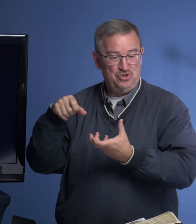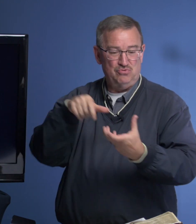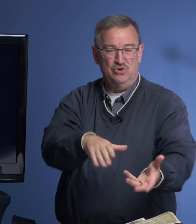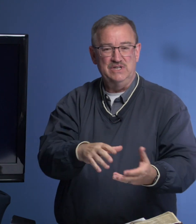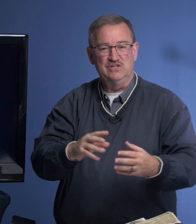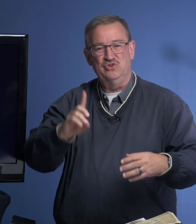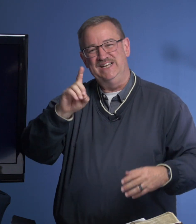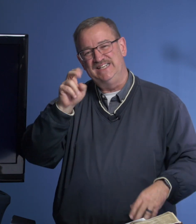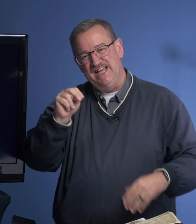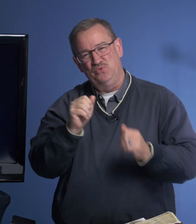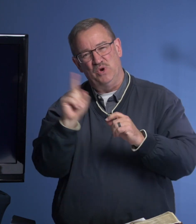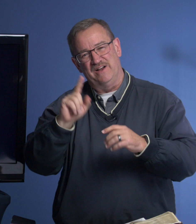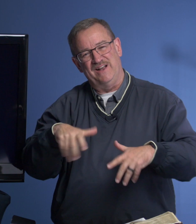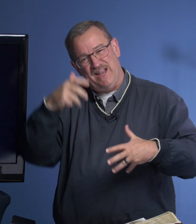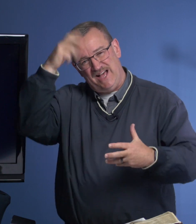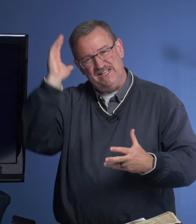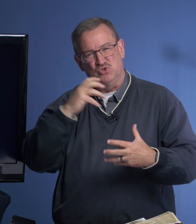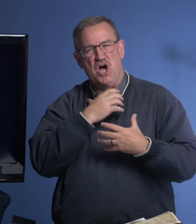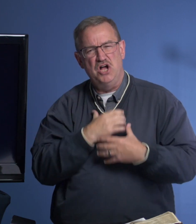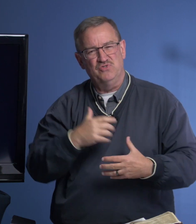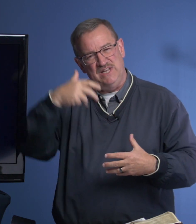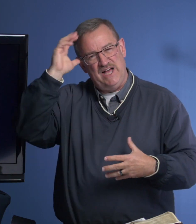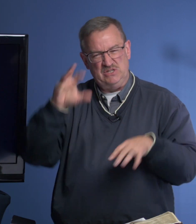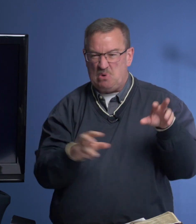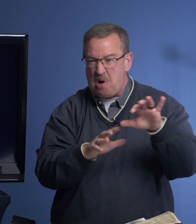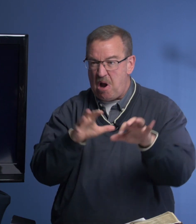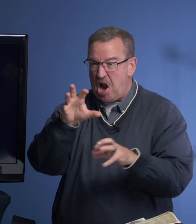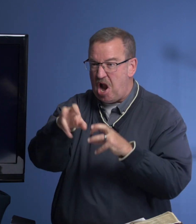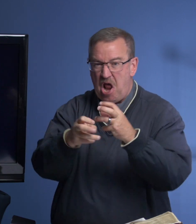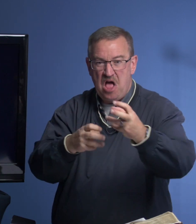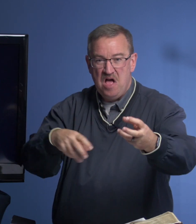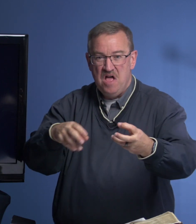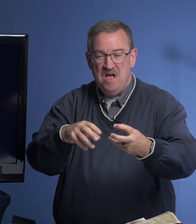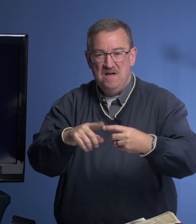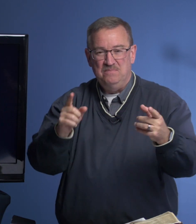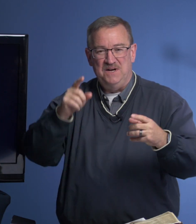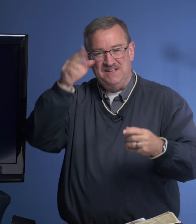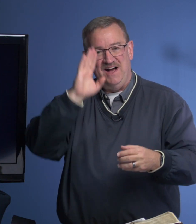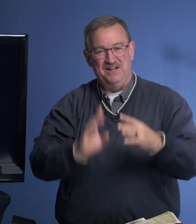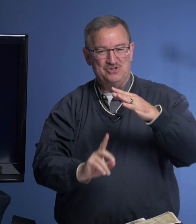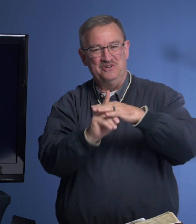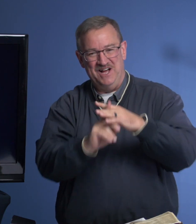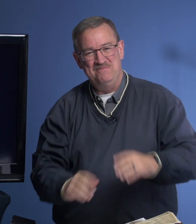thrown into a den where lions, hungry lions, but God showed up.